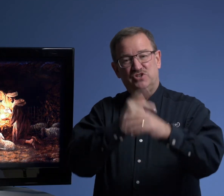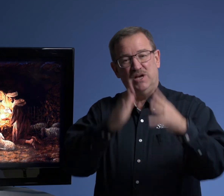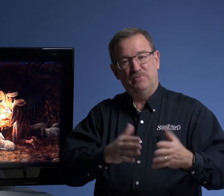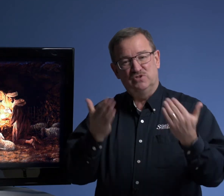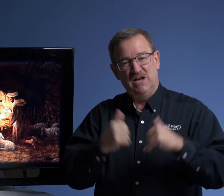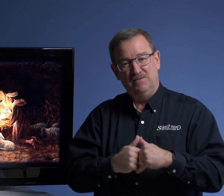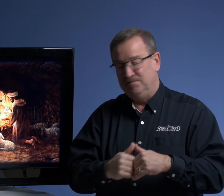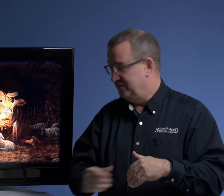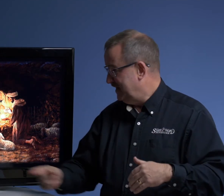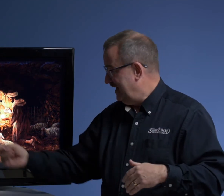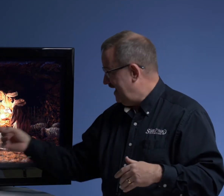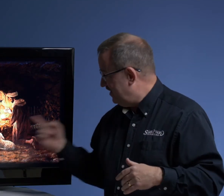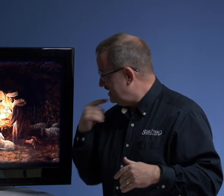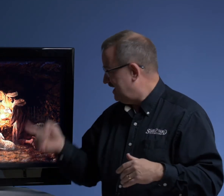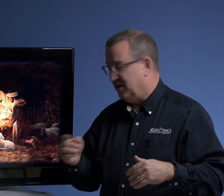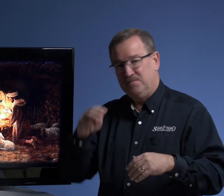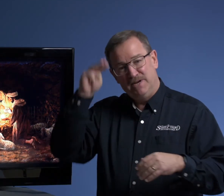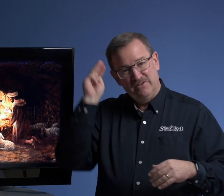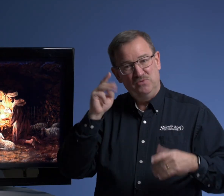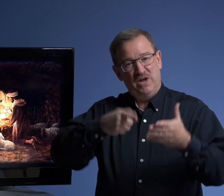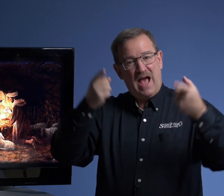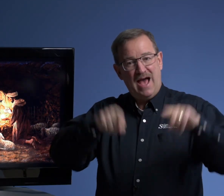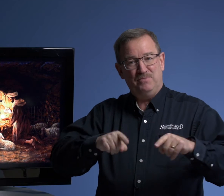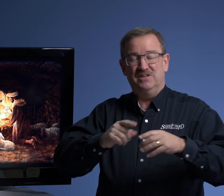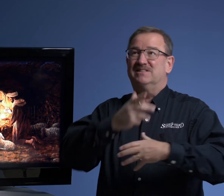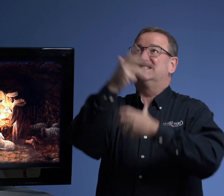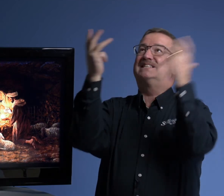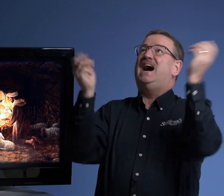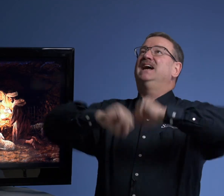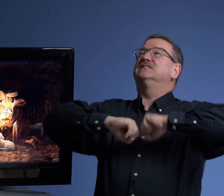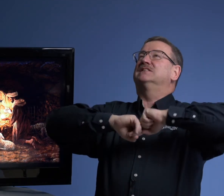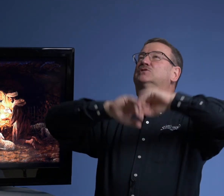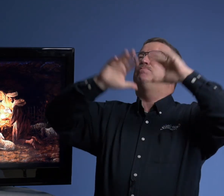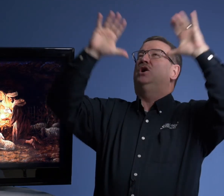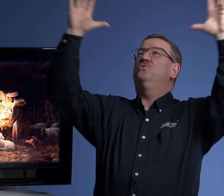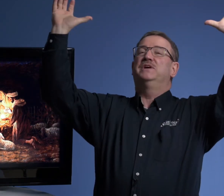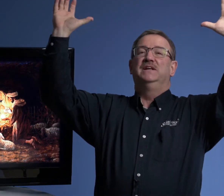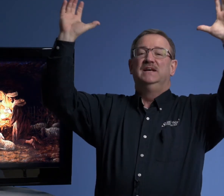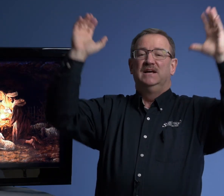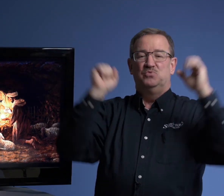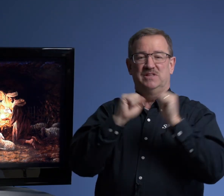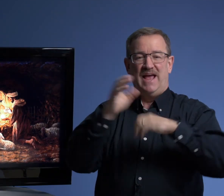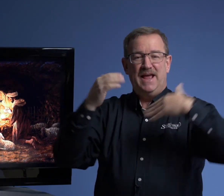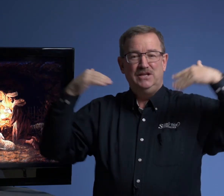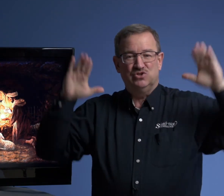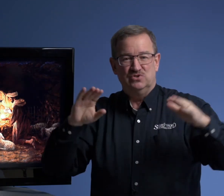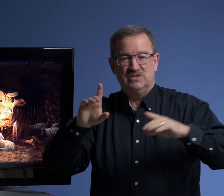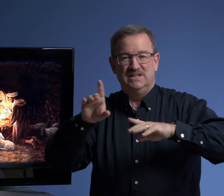shepherds come and they tell Mary what happened that the sky just exploded with angels and